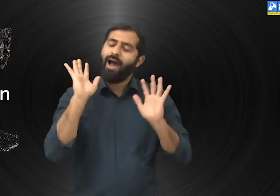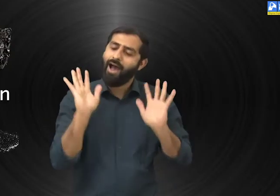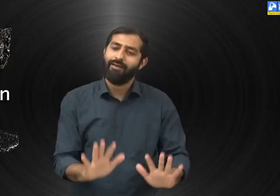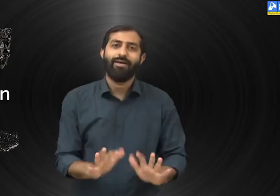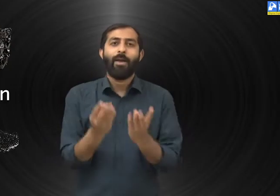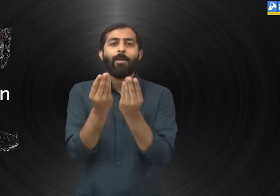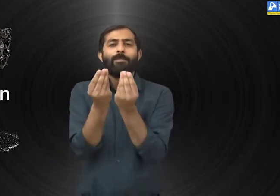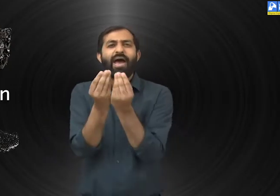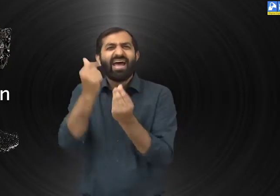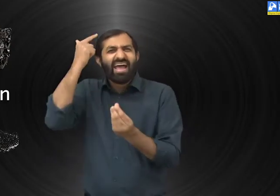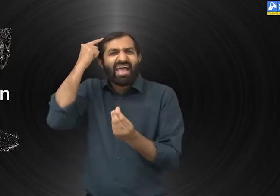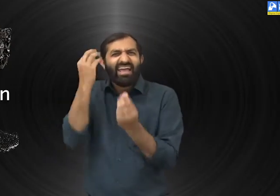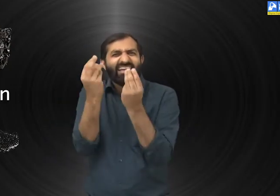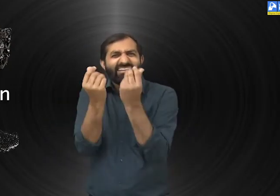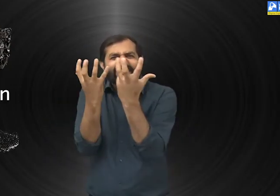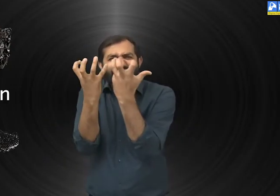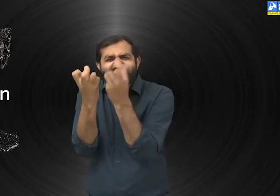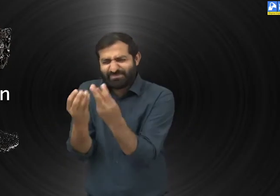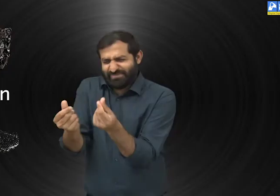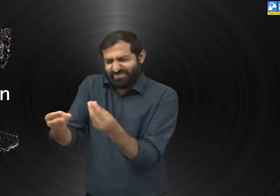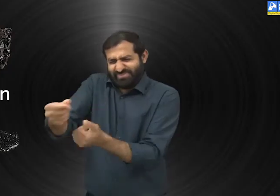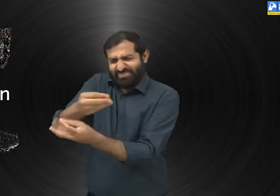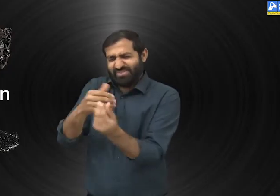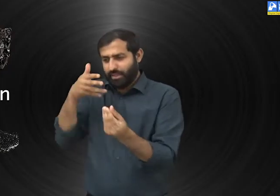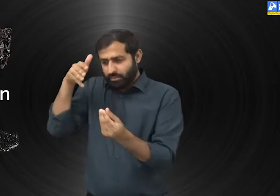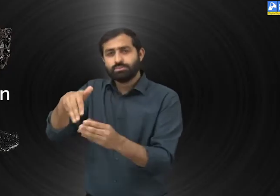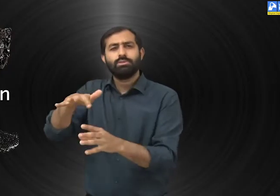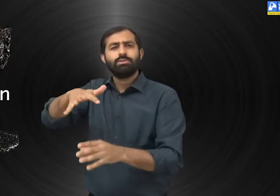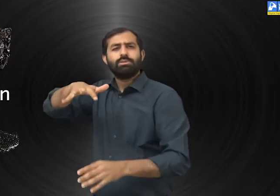Carbon is a non-metal but it is lustrous.